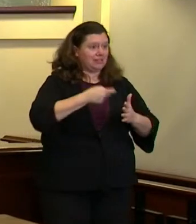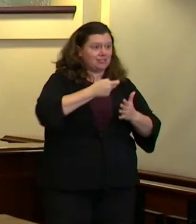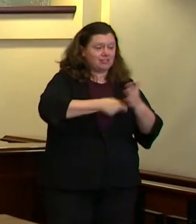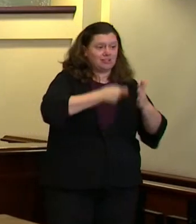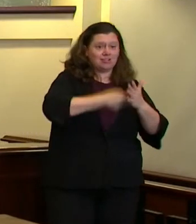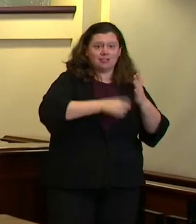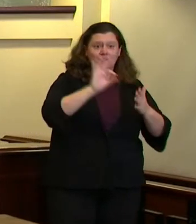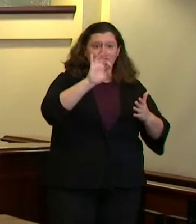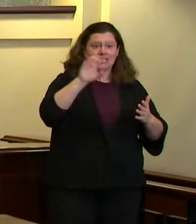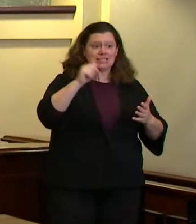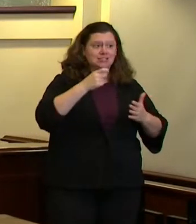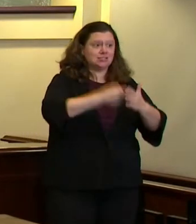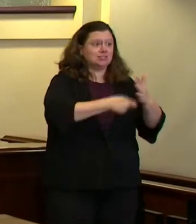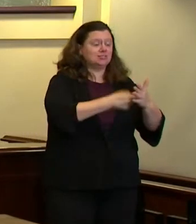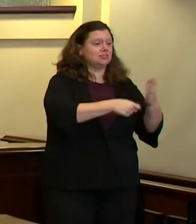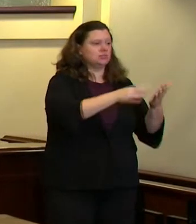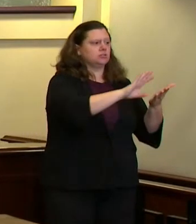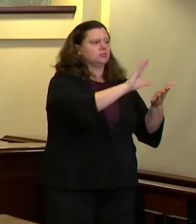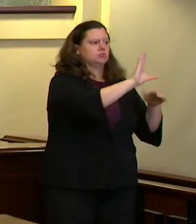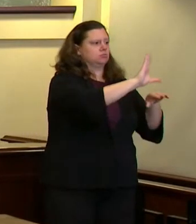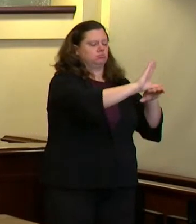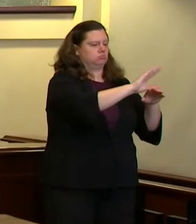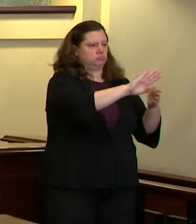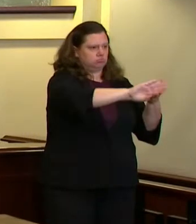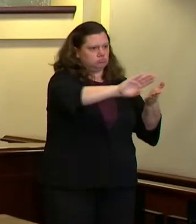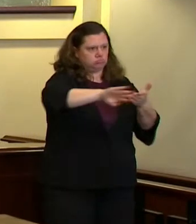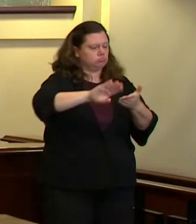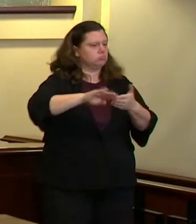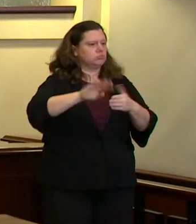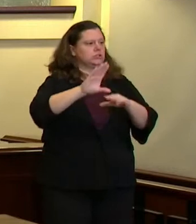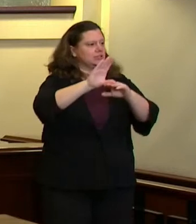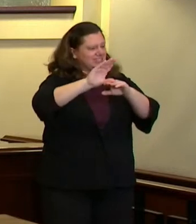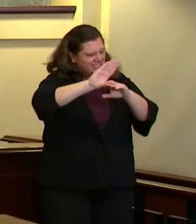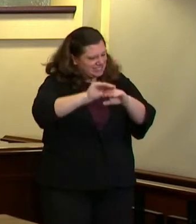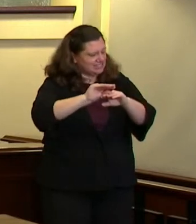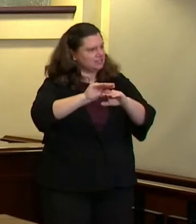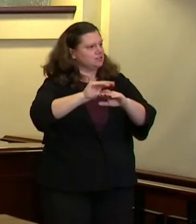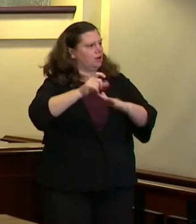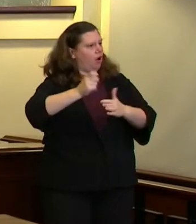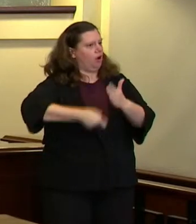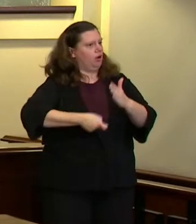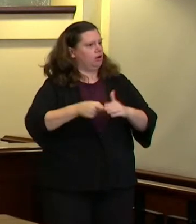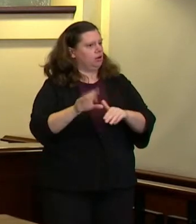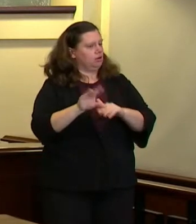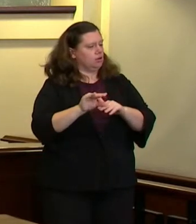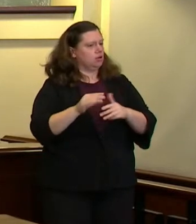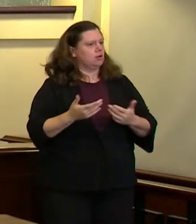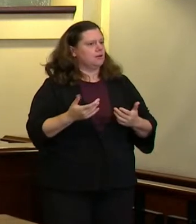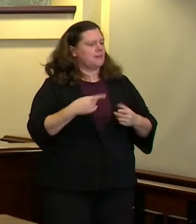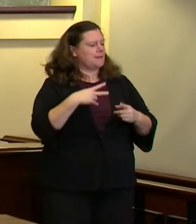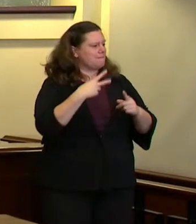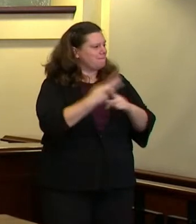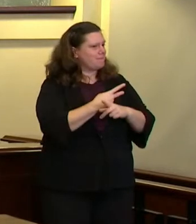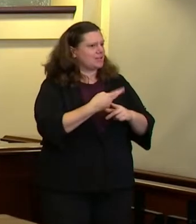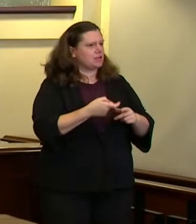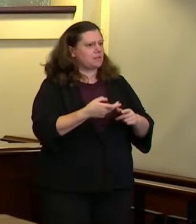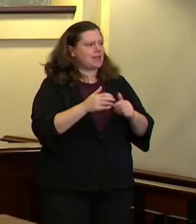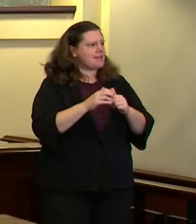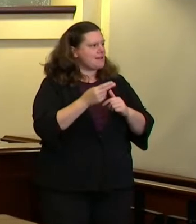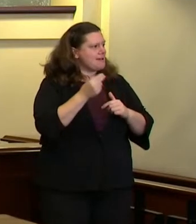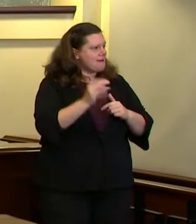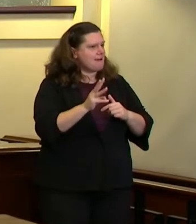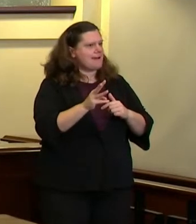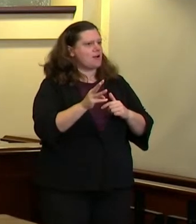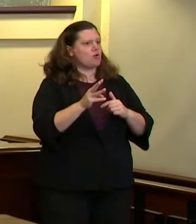charge i believe that we would need to talk about how to move those